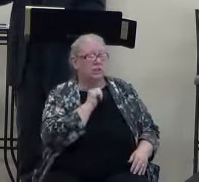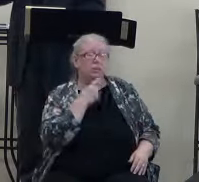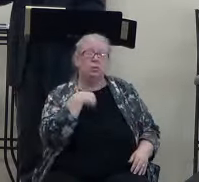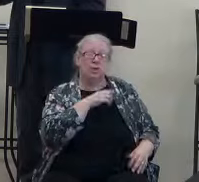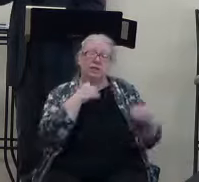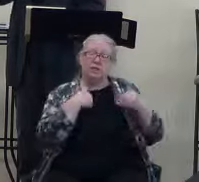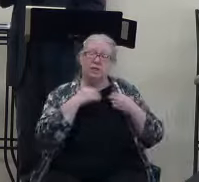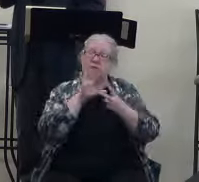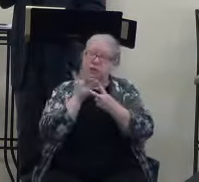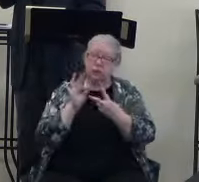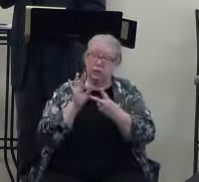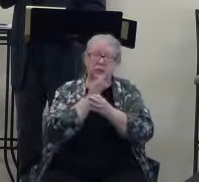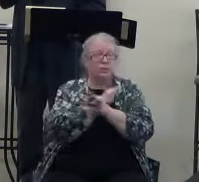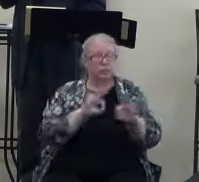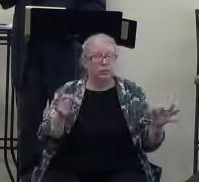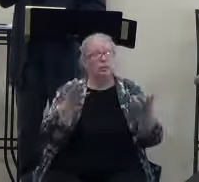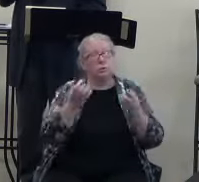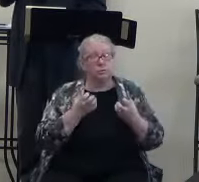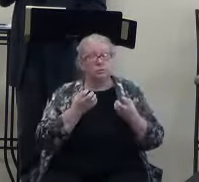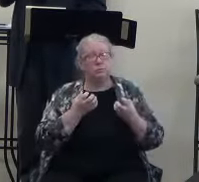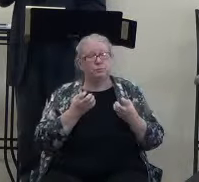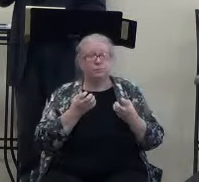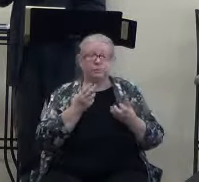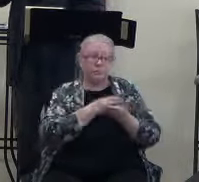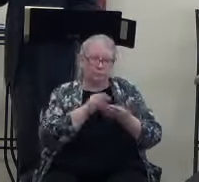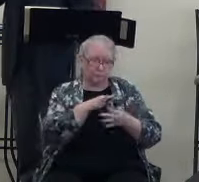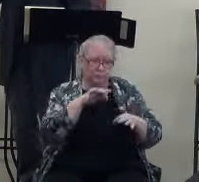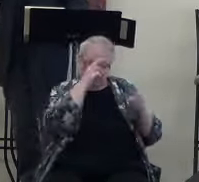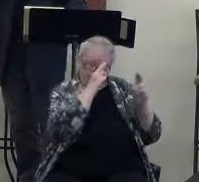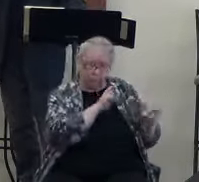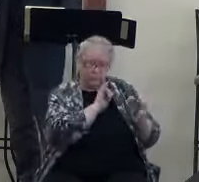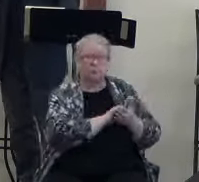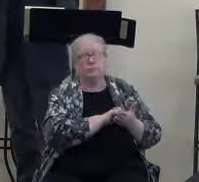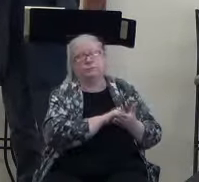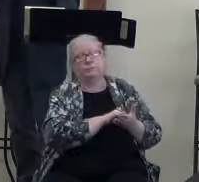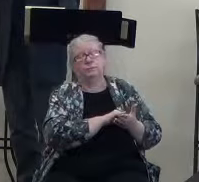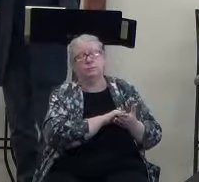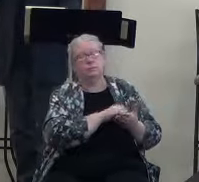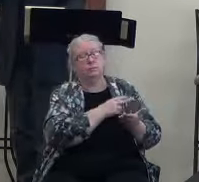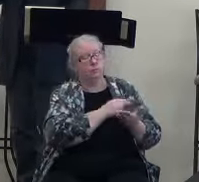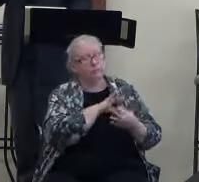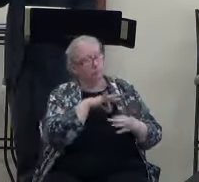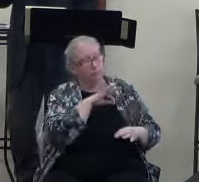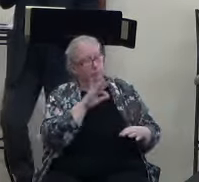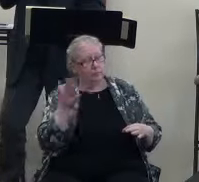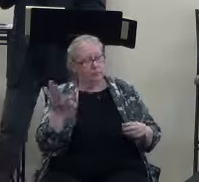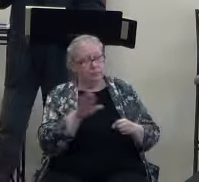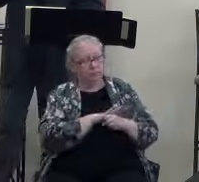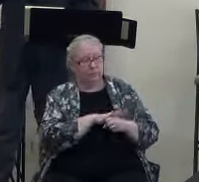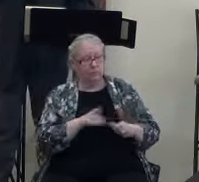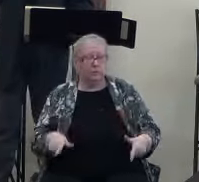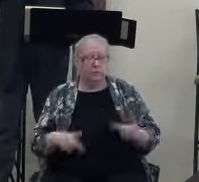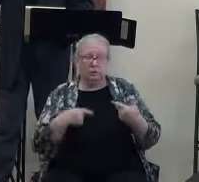choice, our free will. And he won't violate it. Spirit-filled living will always be contrary to the world